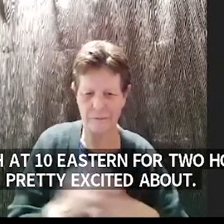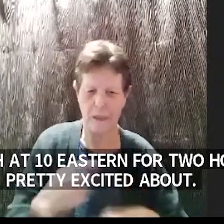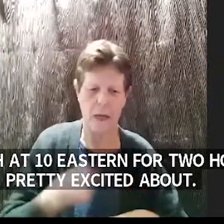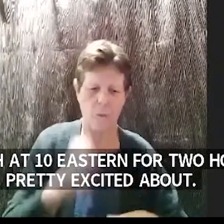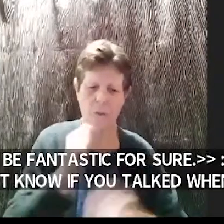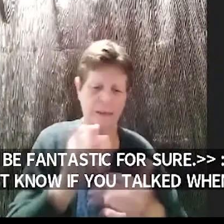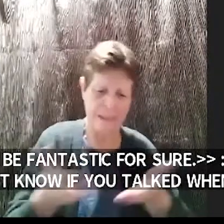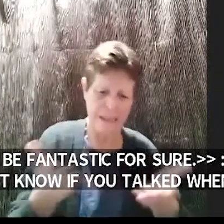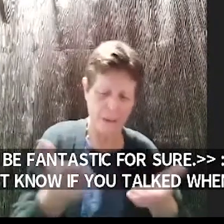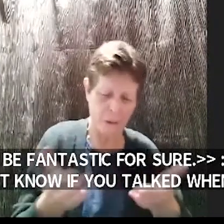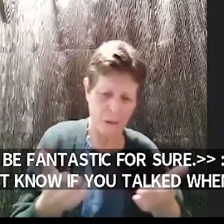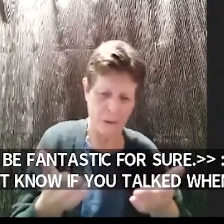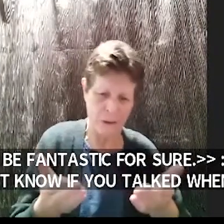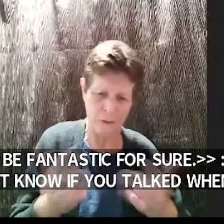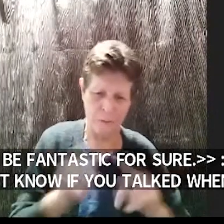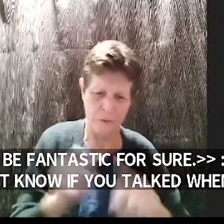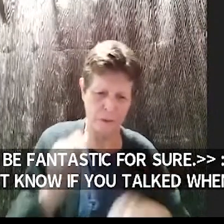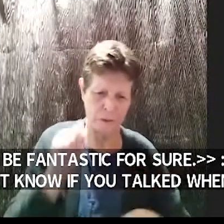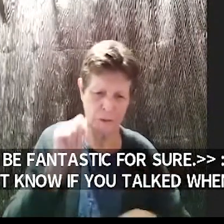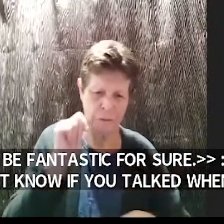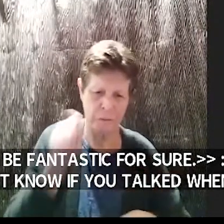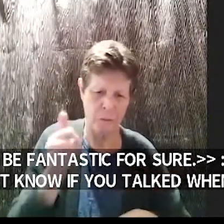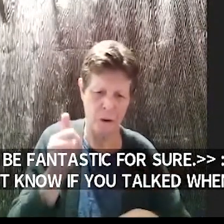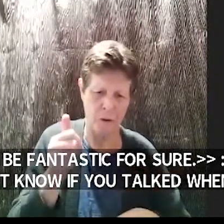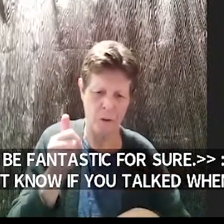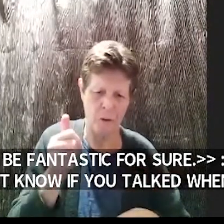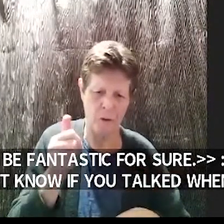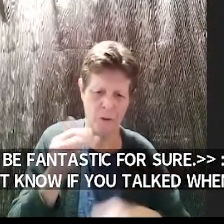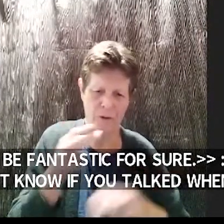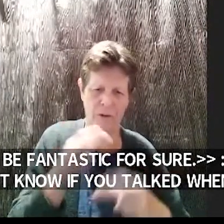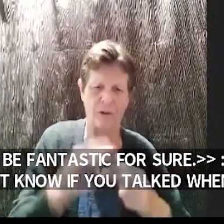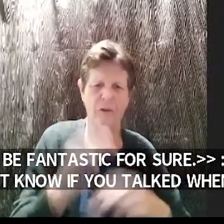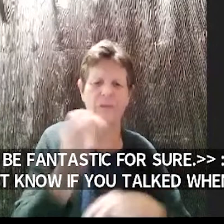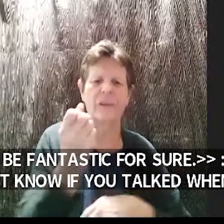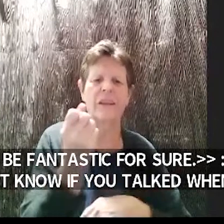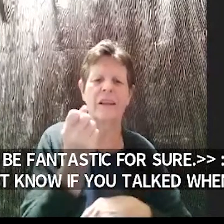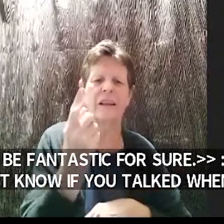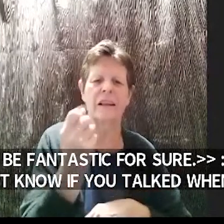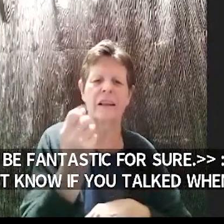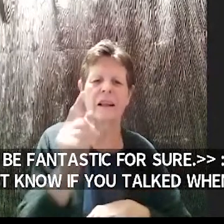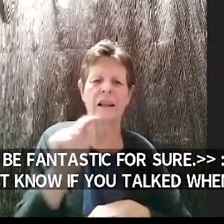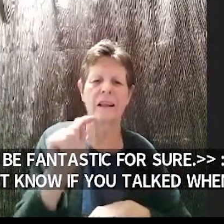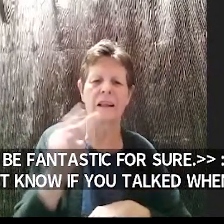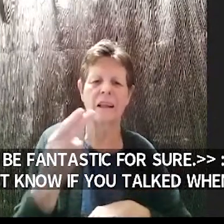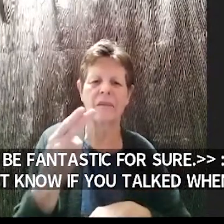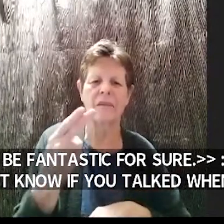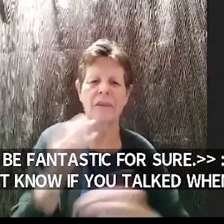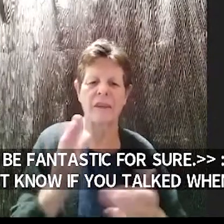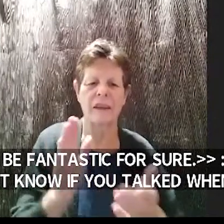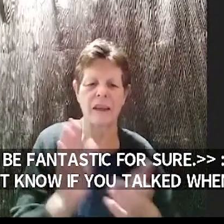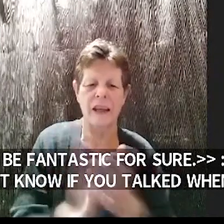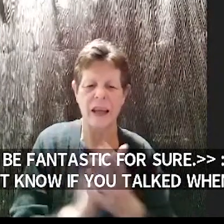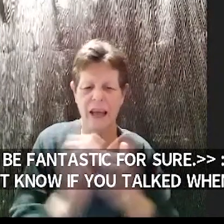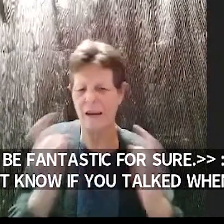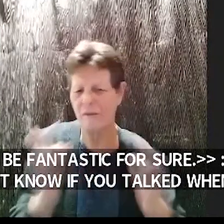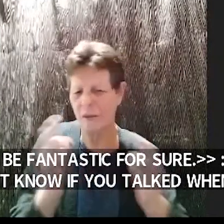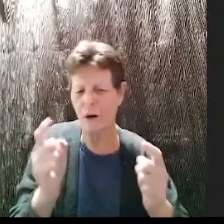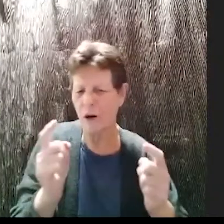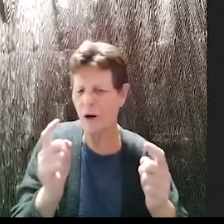tomorrow is the 11th anniversary if i've got it right of the ratification or